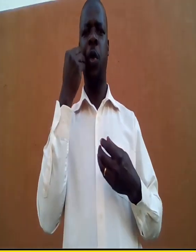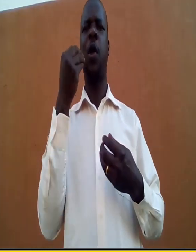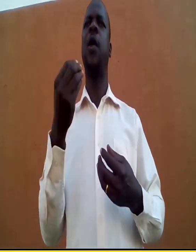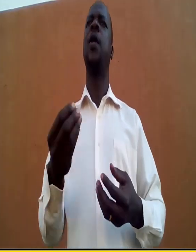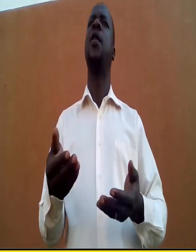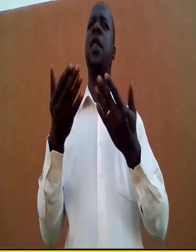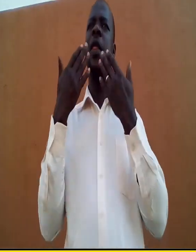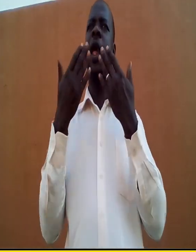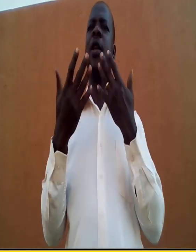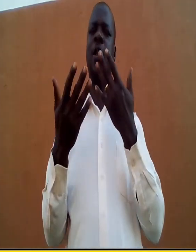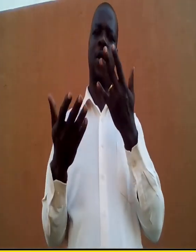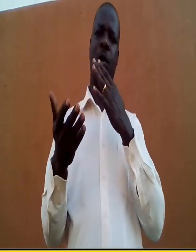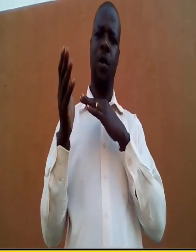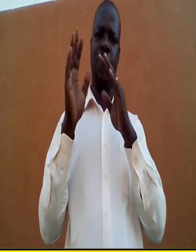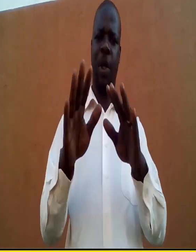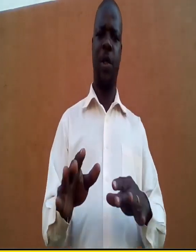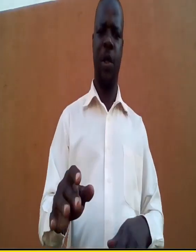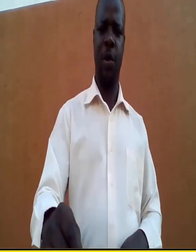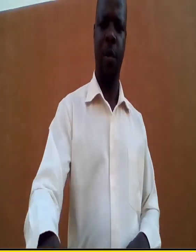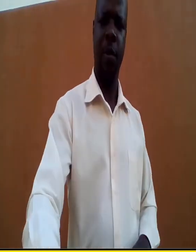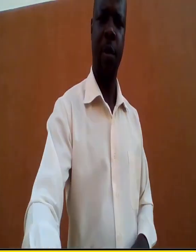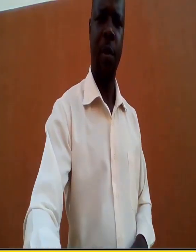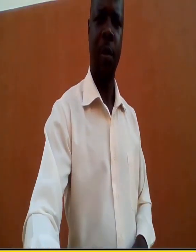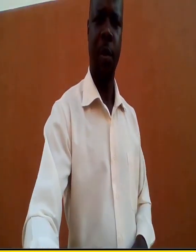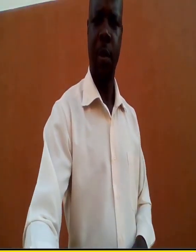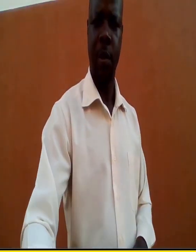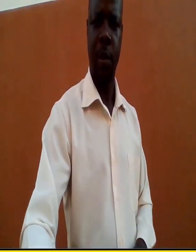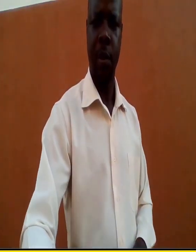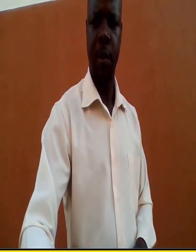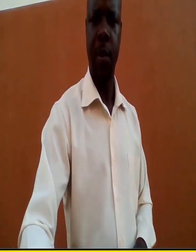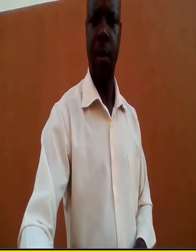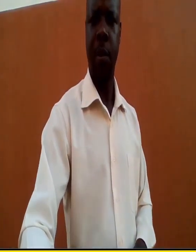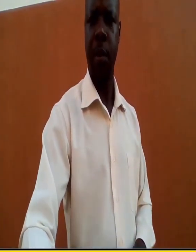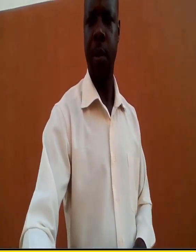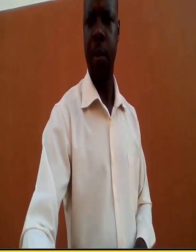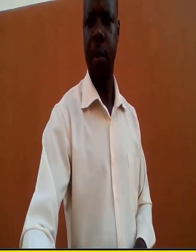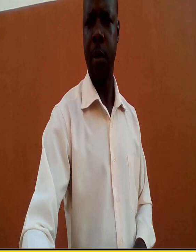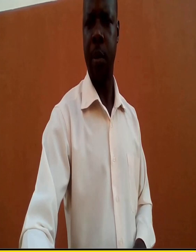water and grass for them. Thank you so much. God bless you.